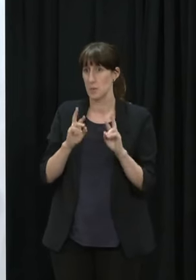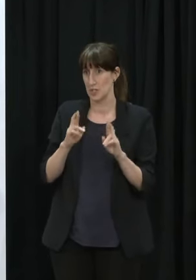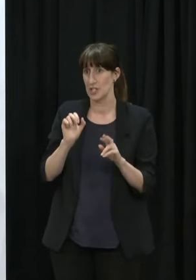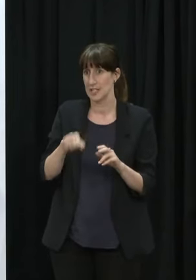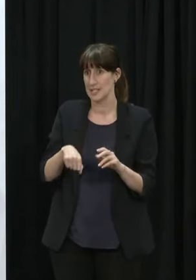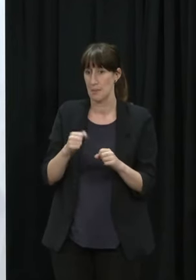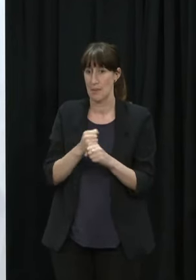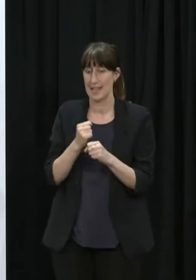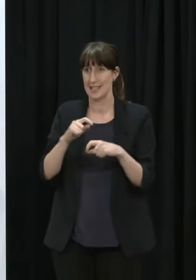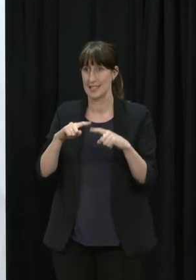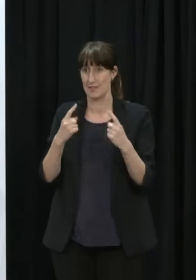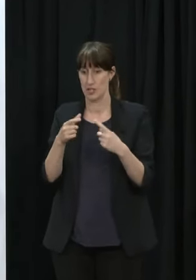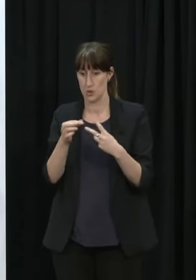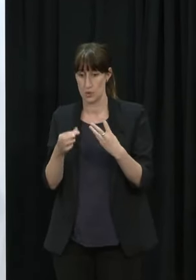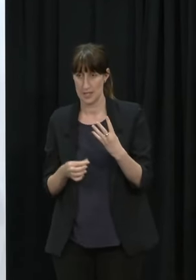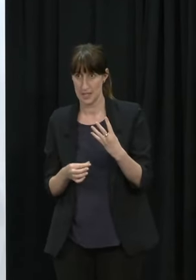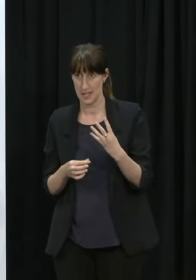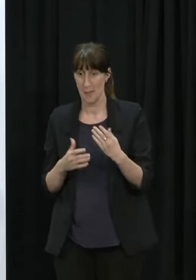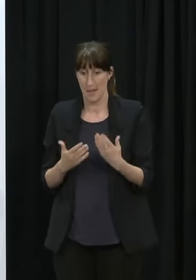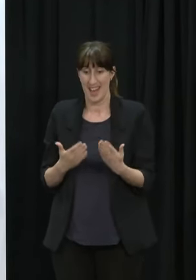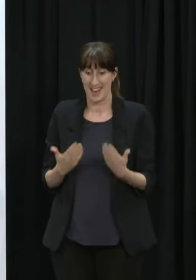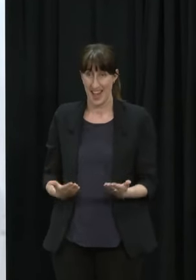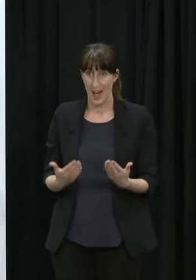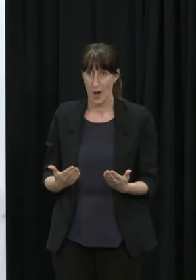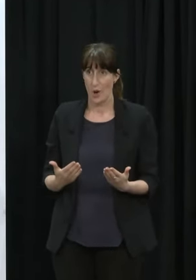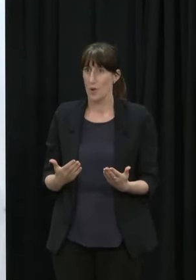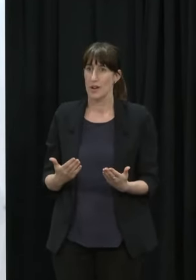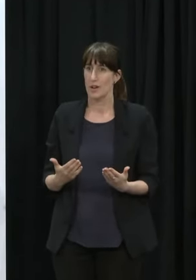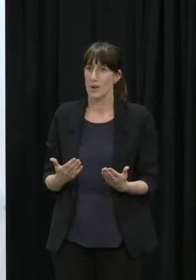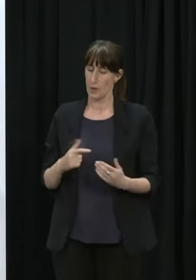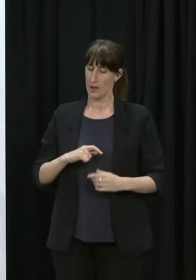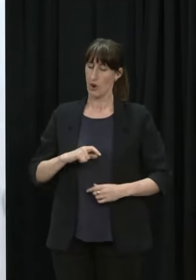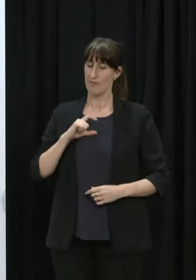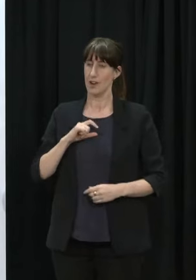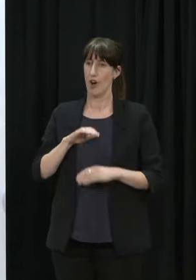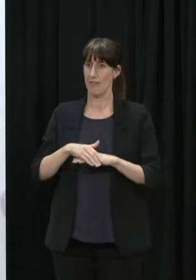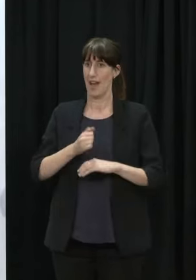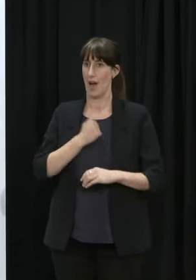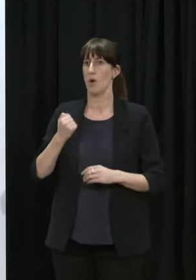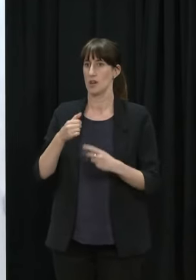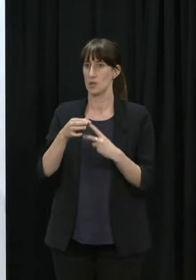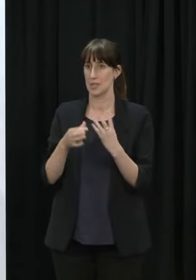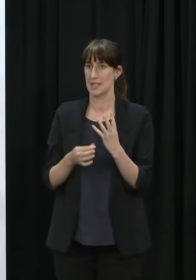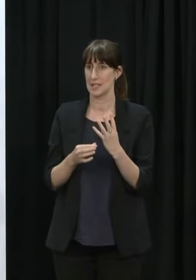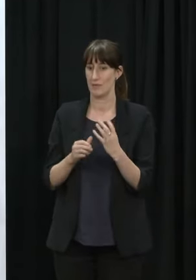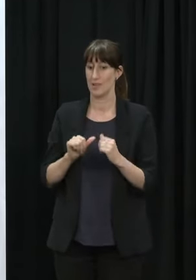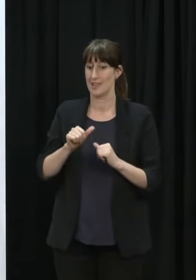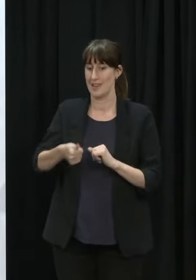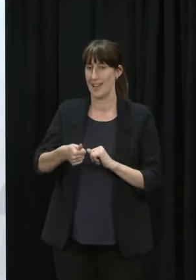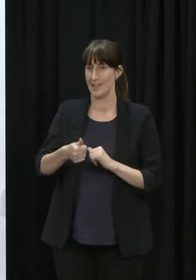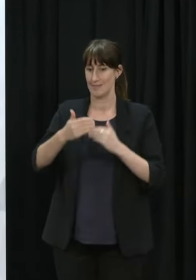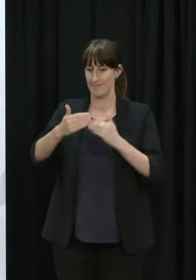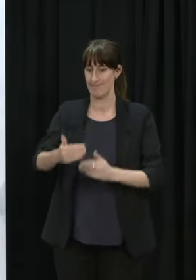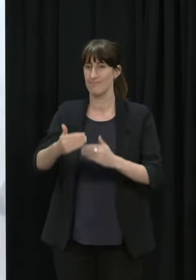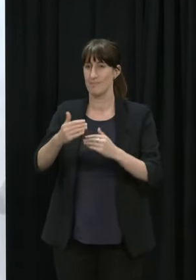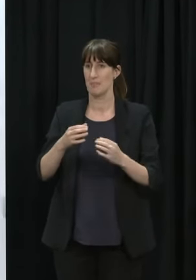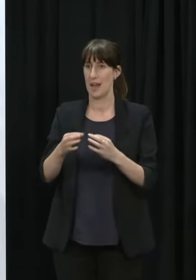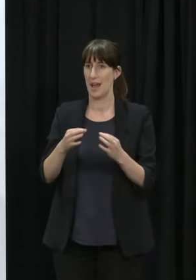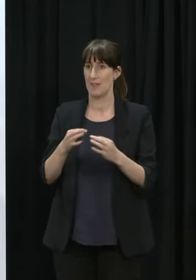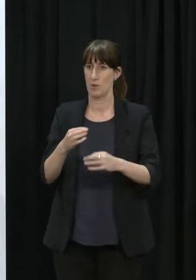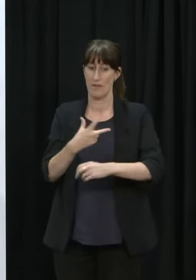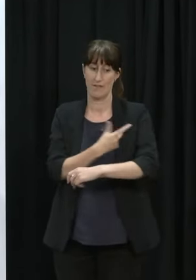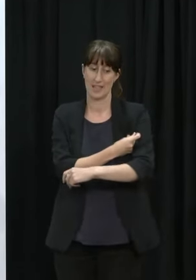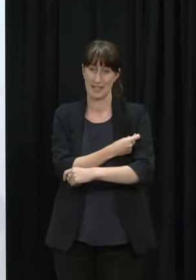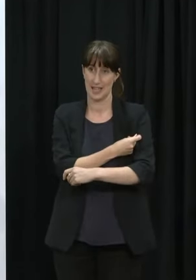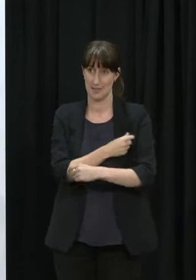so we're able to make different choices and I'm absolutely confident in the choices that we're making around this next vaccine rollout that some of those equity